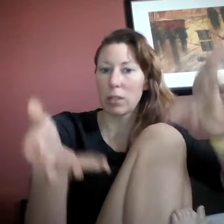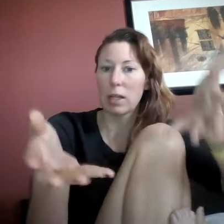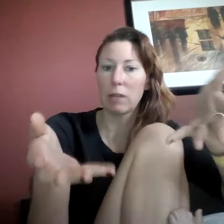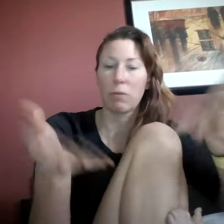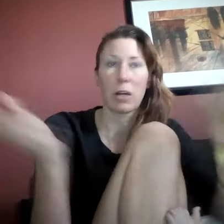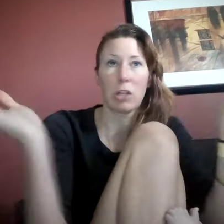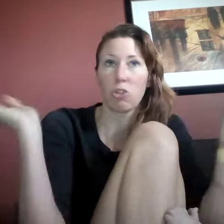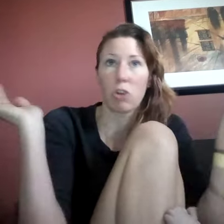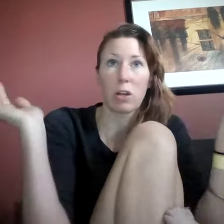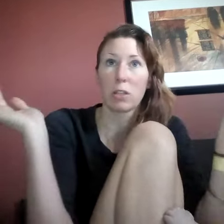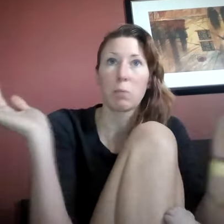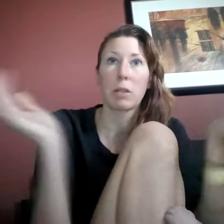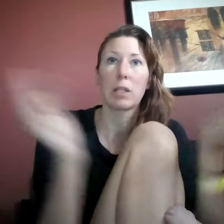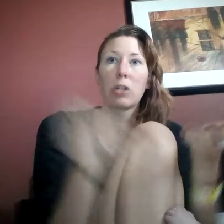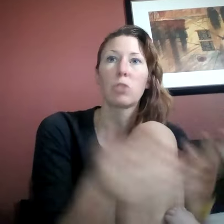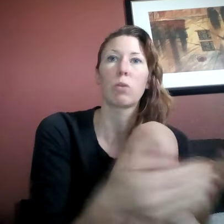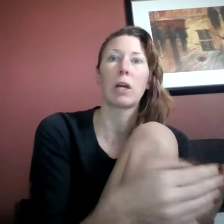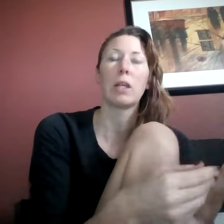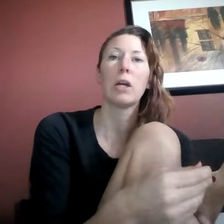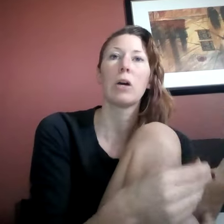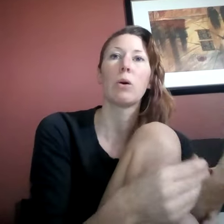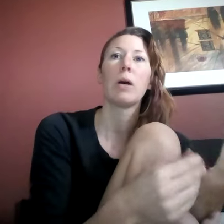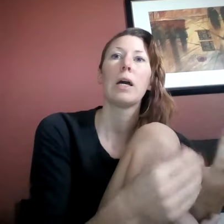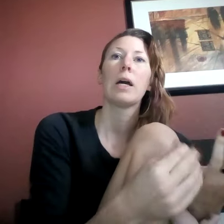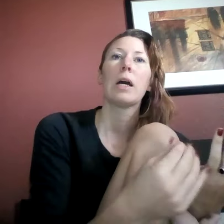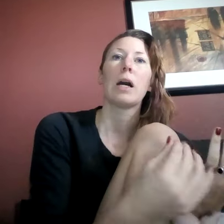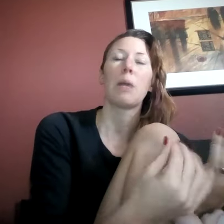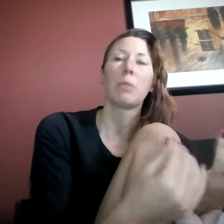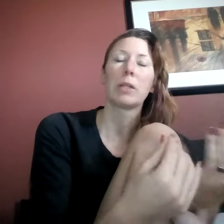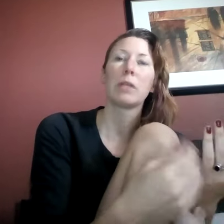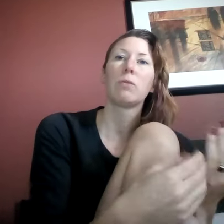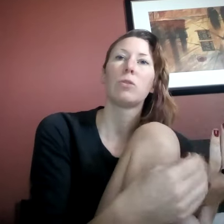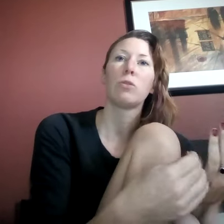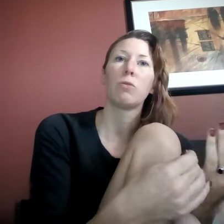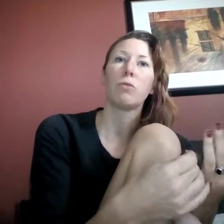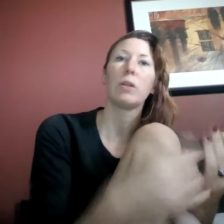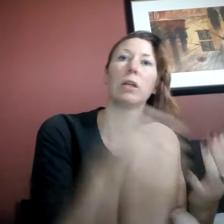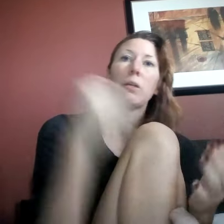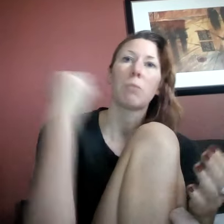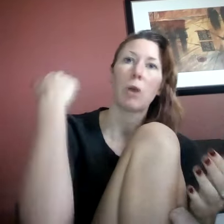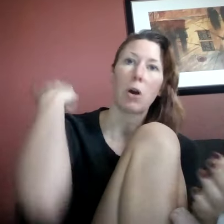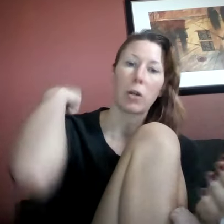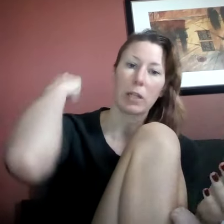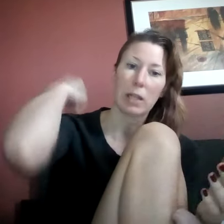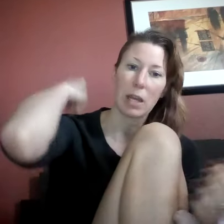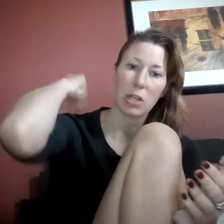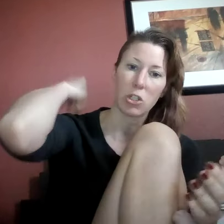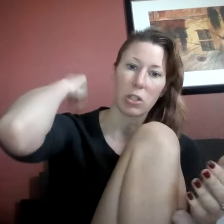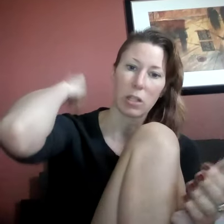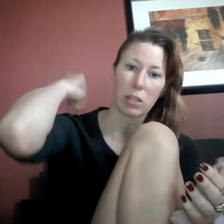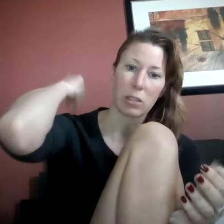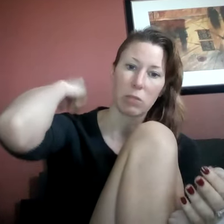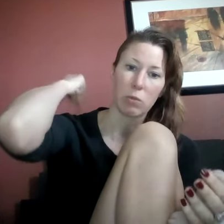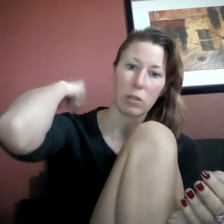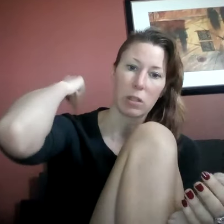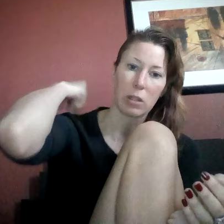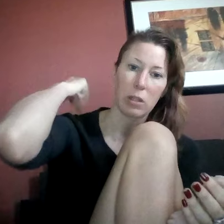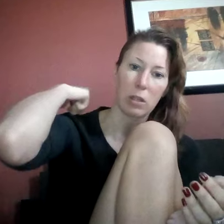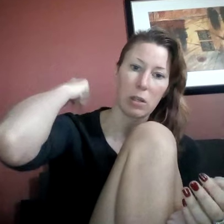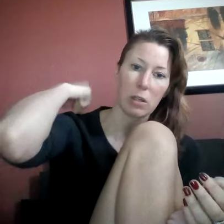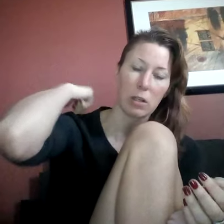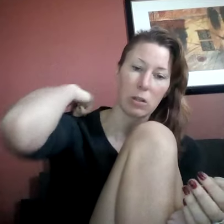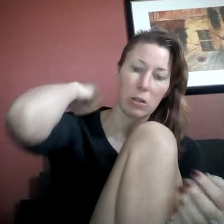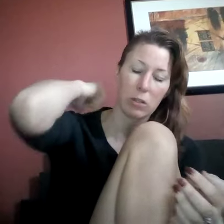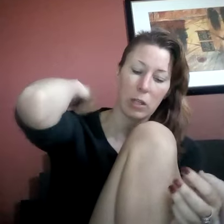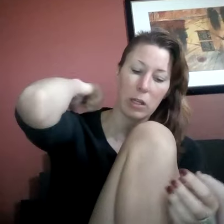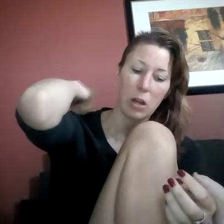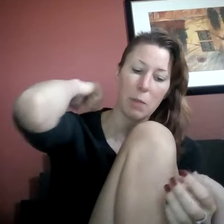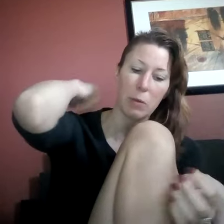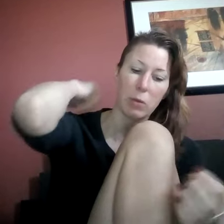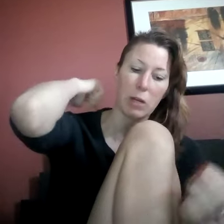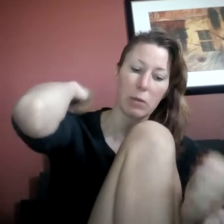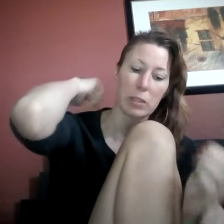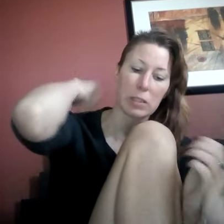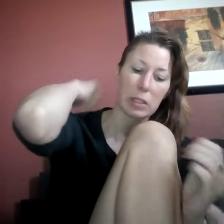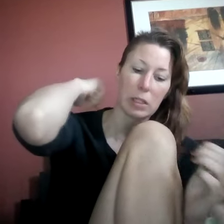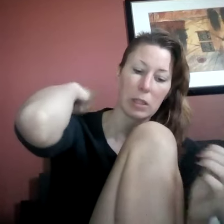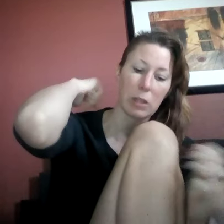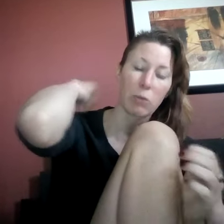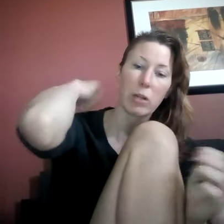identifying drugs, but here's what I know. I believe two feet. On occasion, at least when the lady got me when I was three,